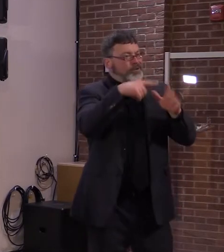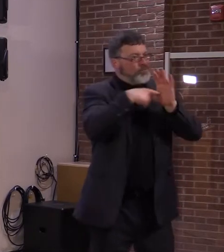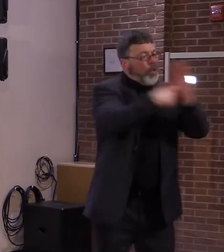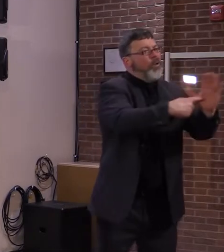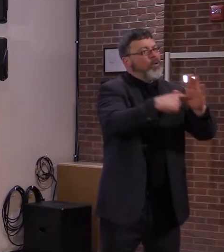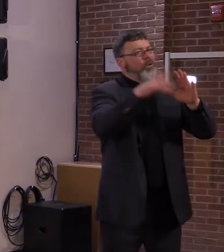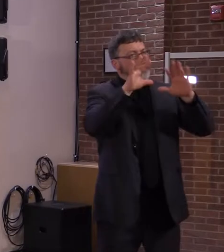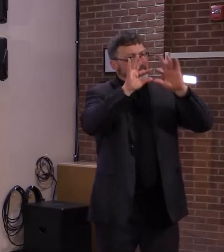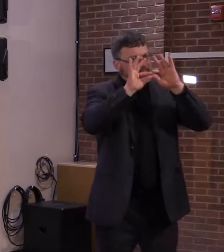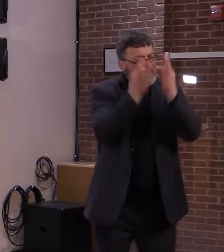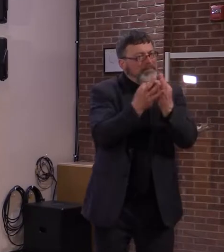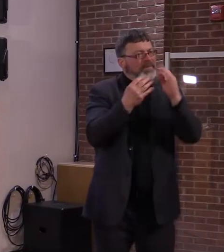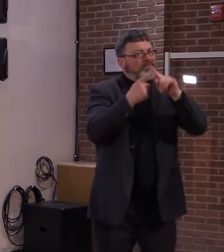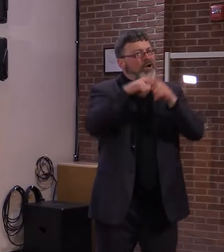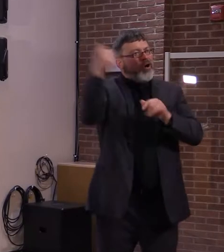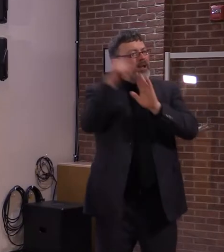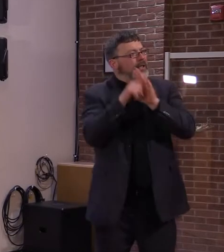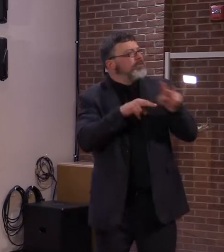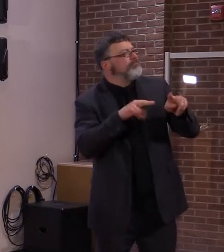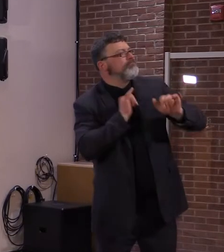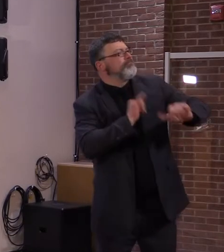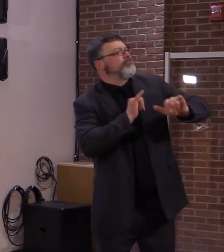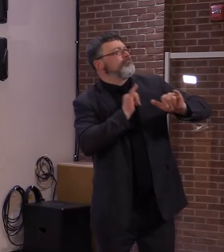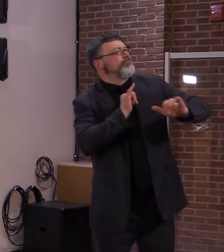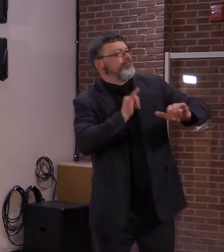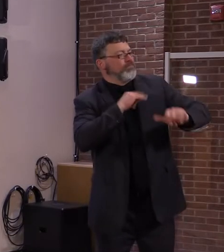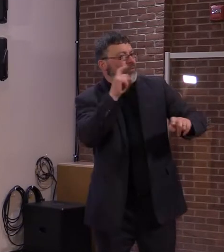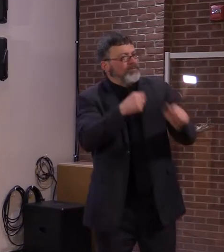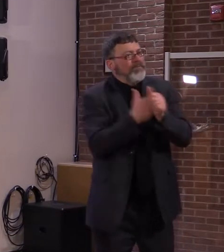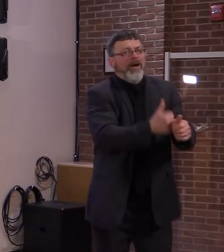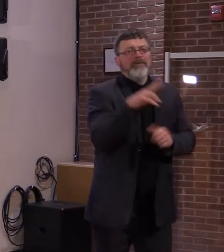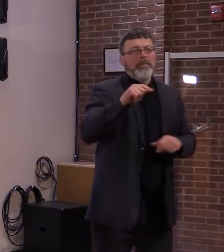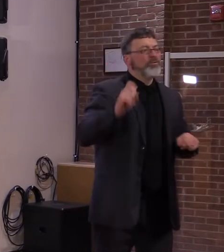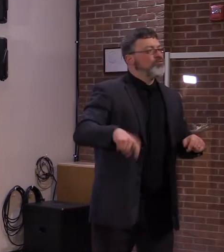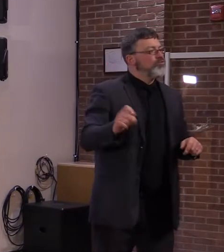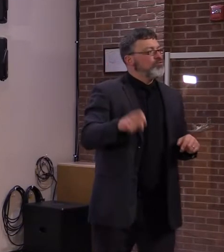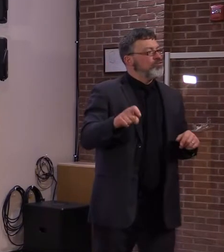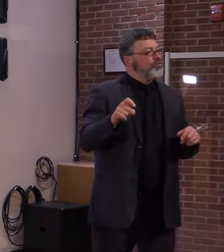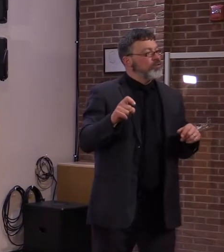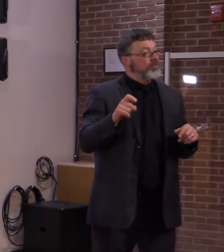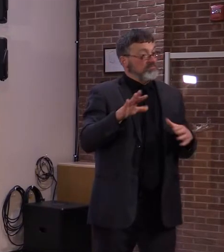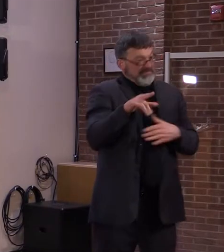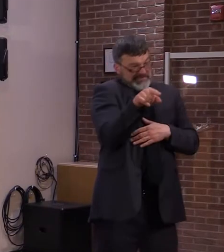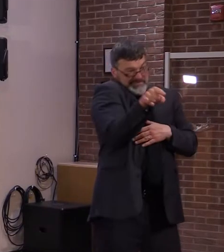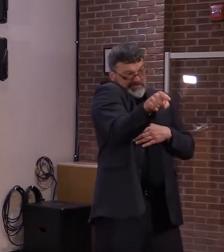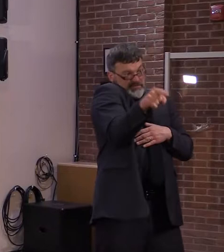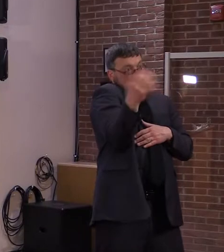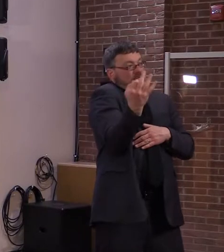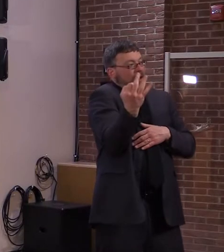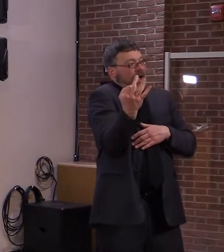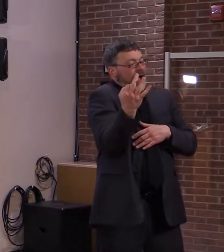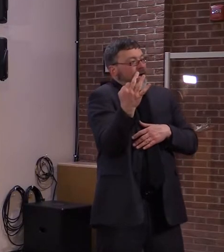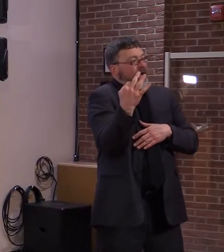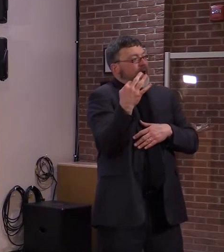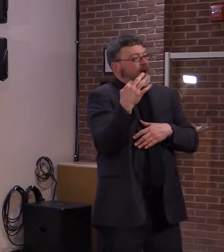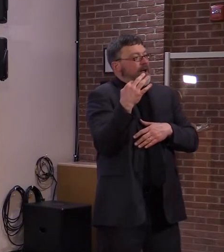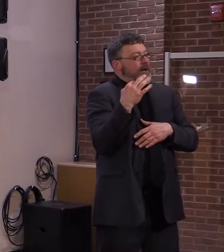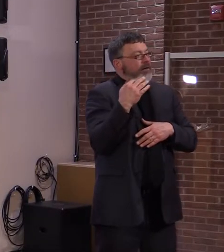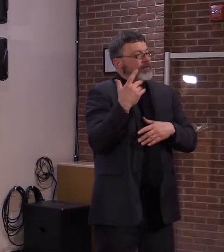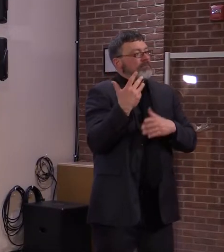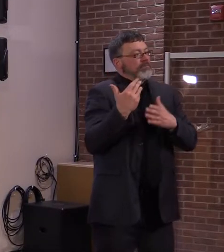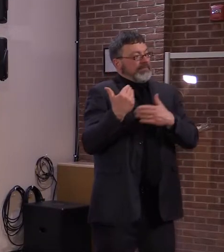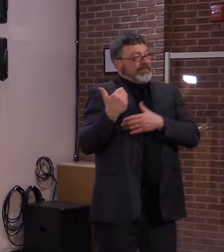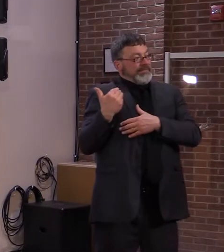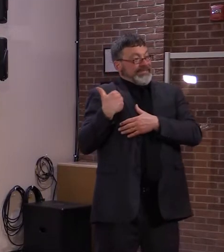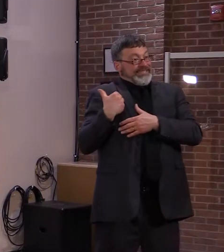Next, as we mentioned on Friday, we published our guidance for summer camps, both overnight and day camps, which can be found at Vermont